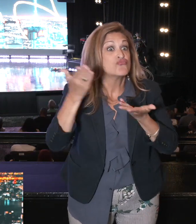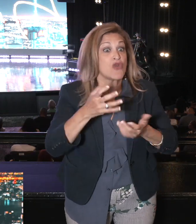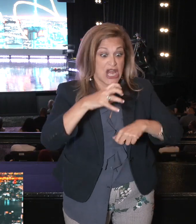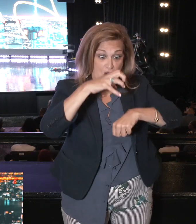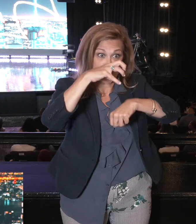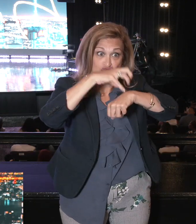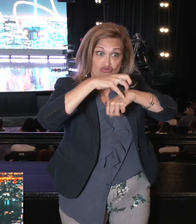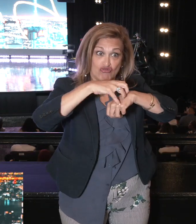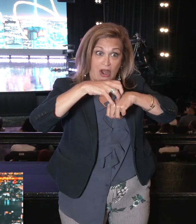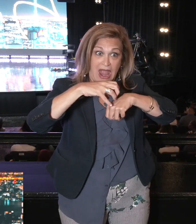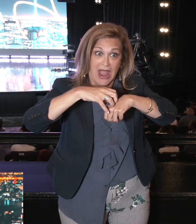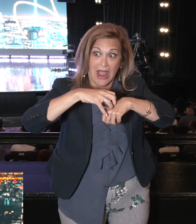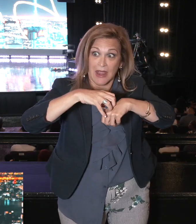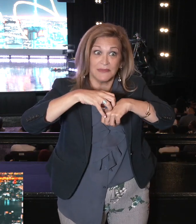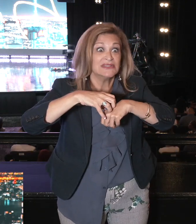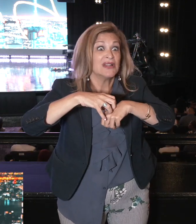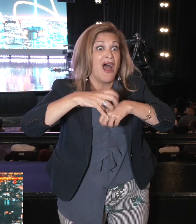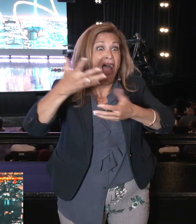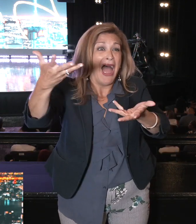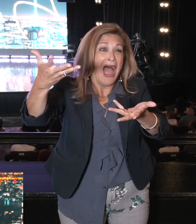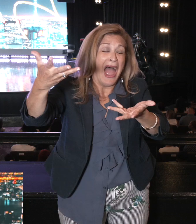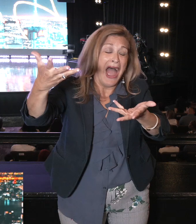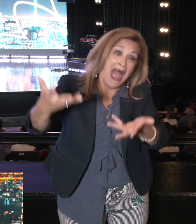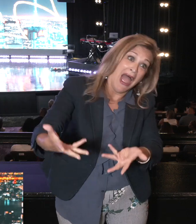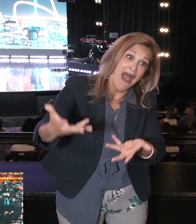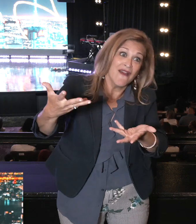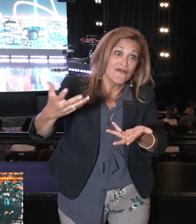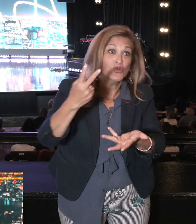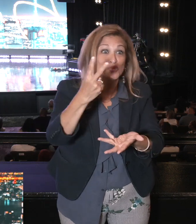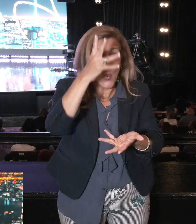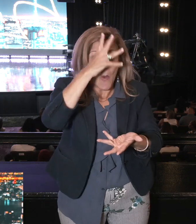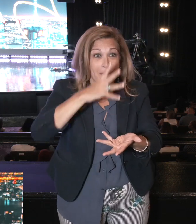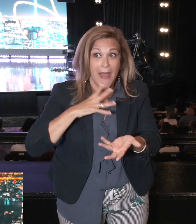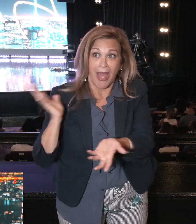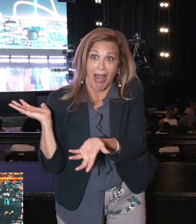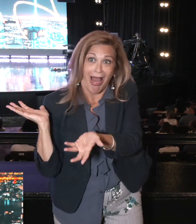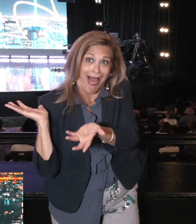that two of the men had to carry on their shoulders because they were so huge.